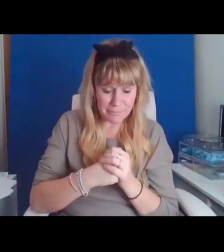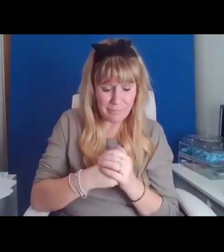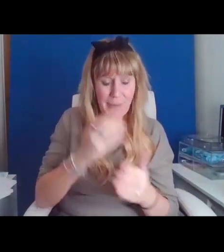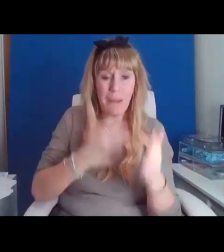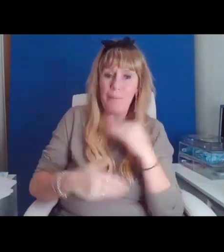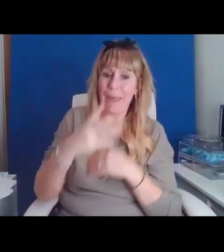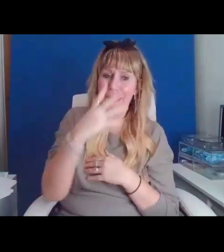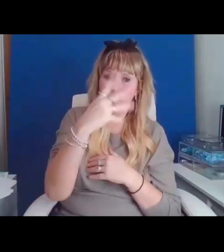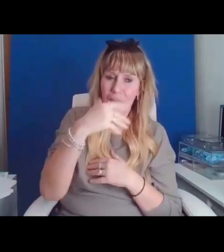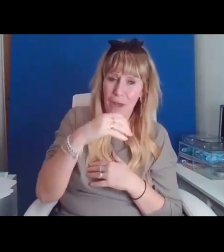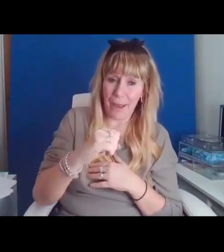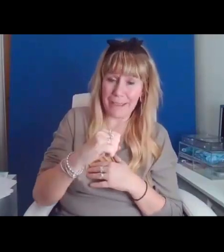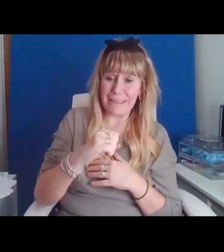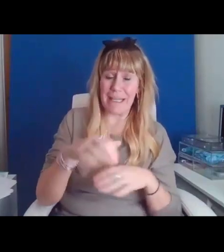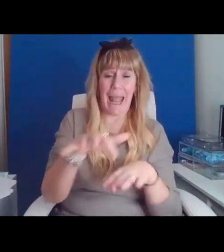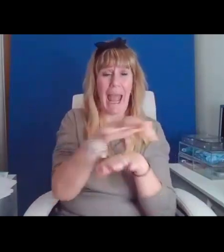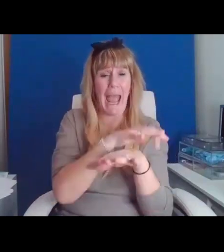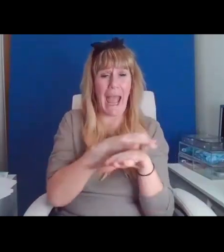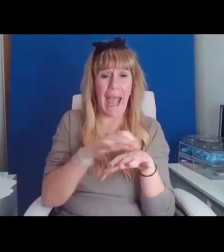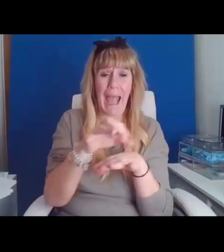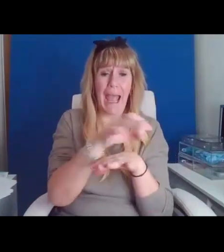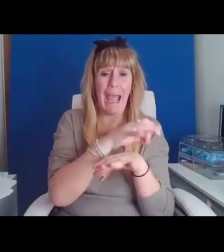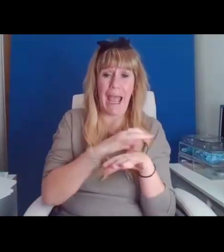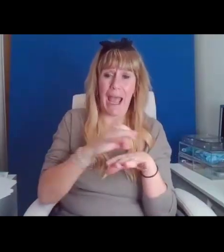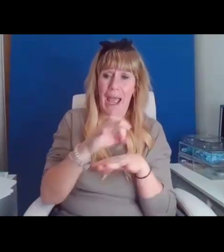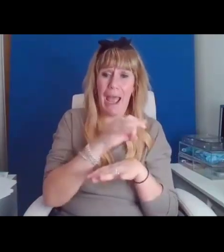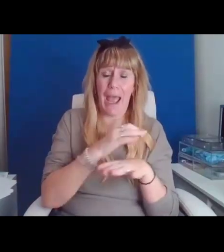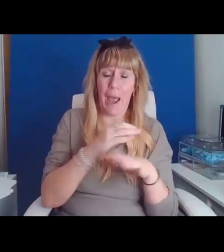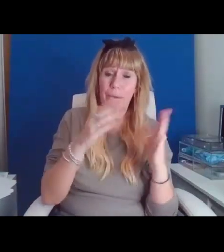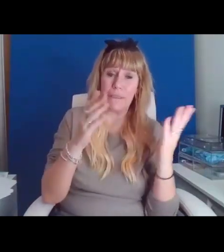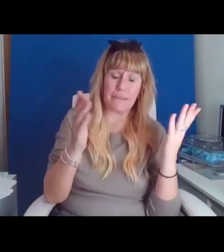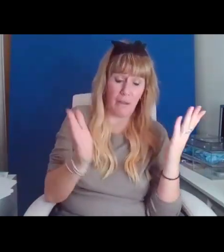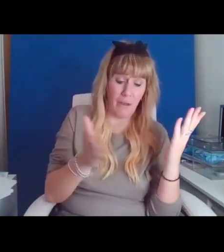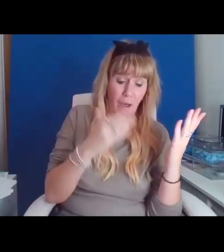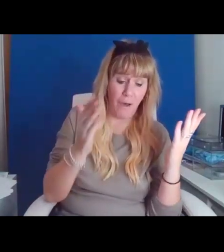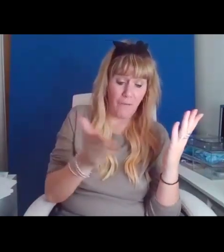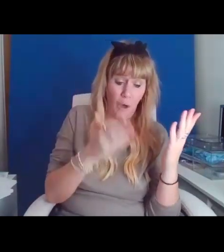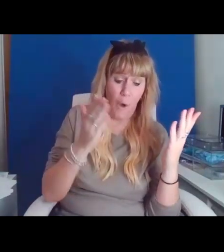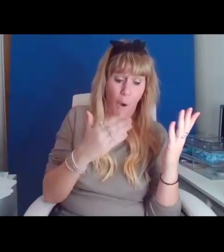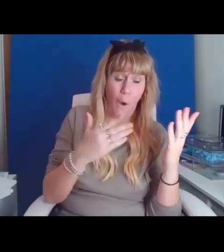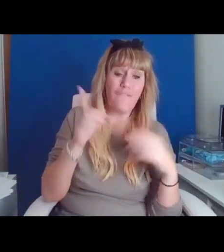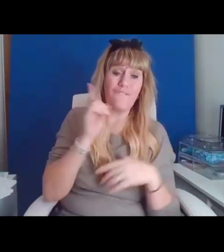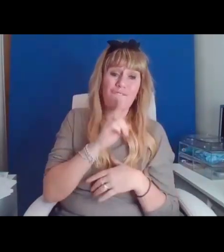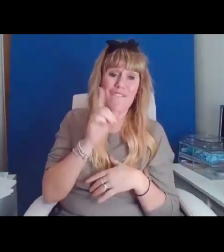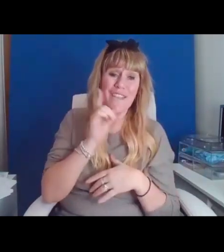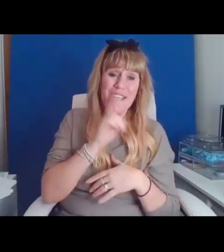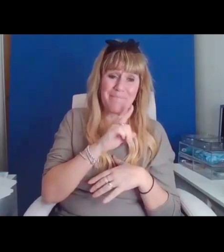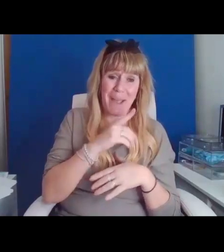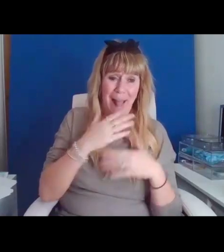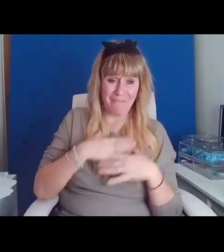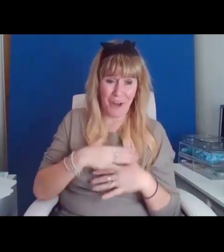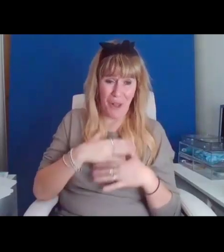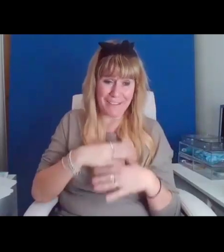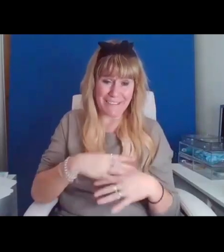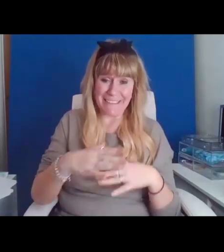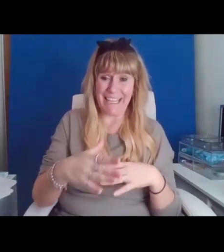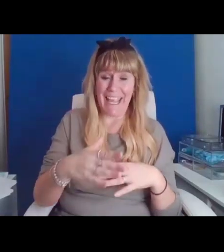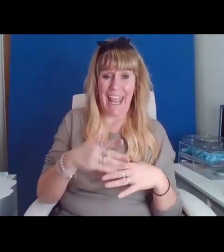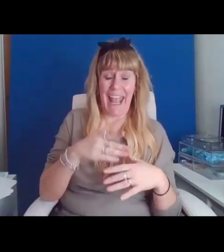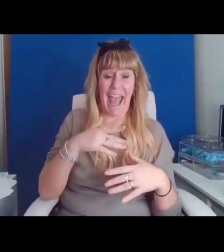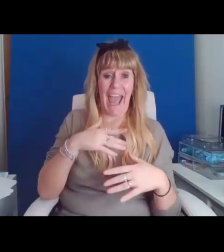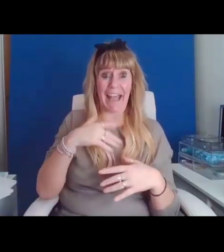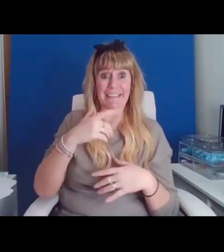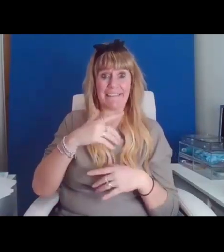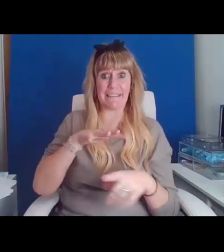we'd spend hours pouring over your collection of female mythology and symbolism, listening to Katie Lang.